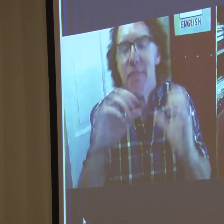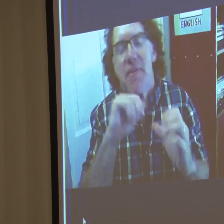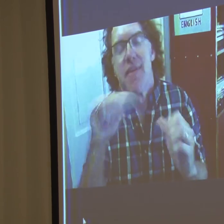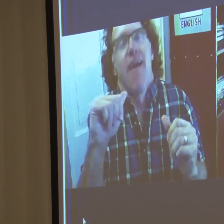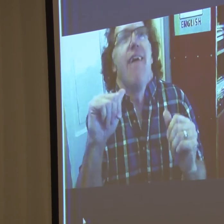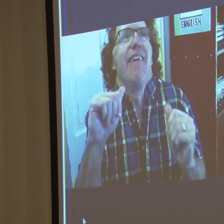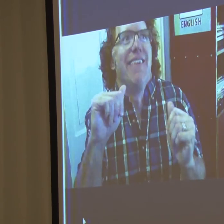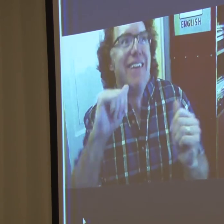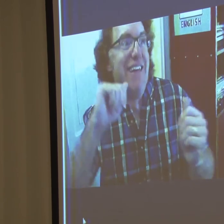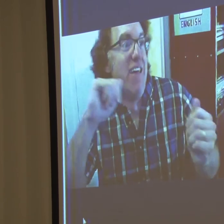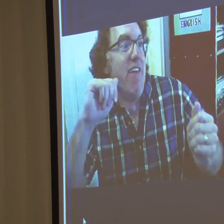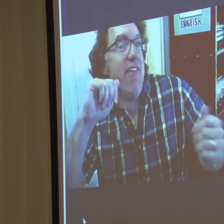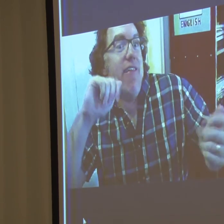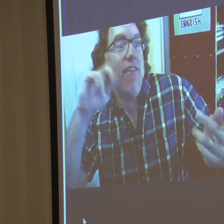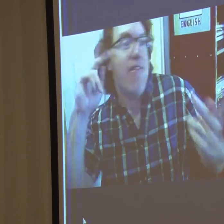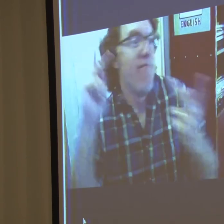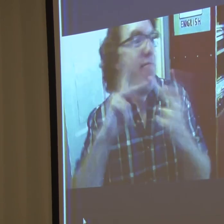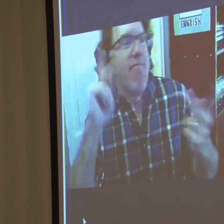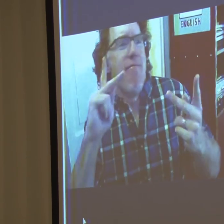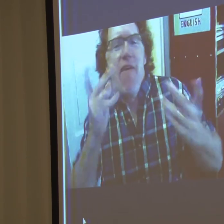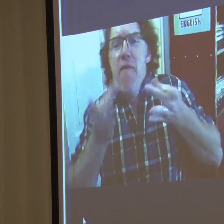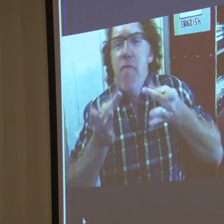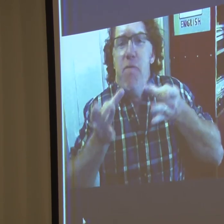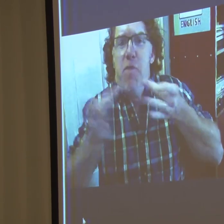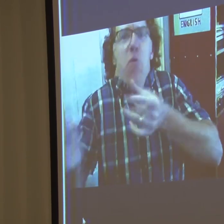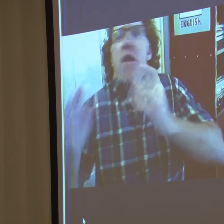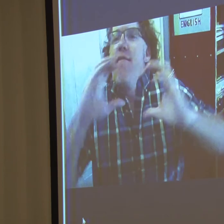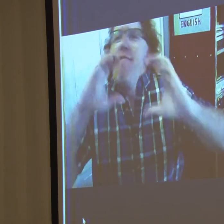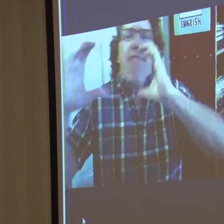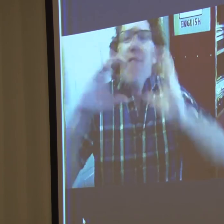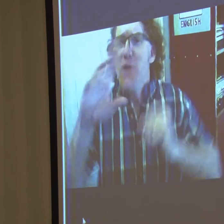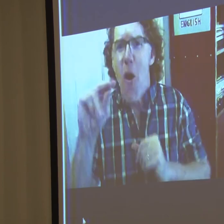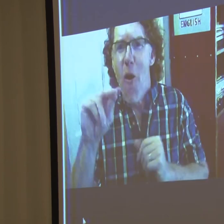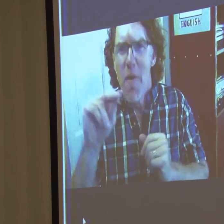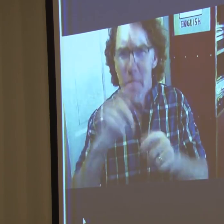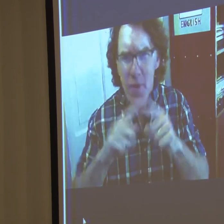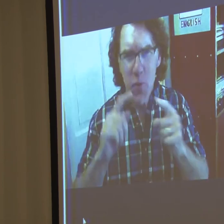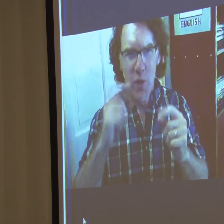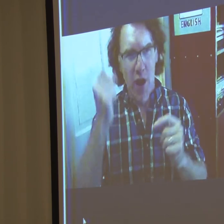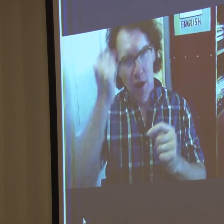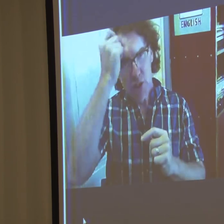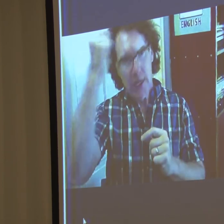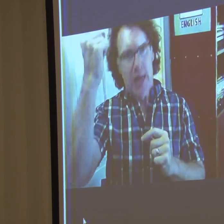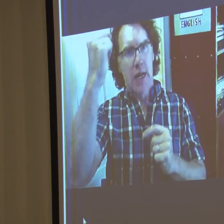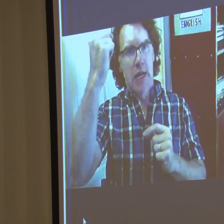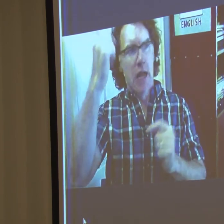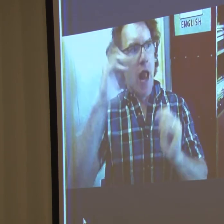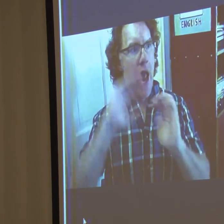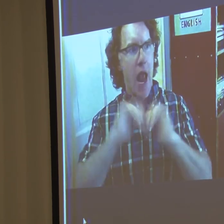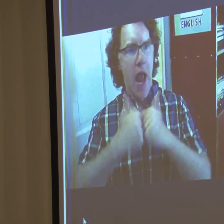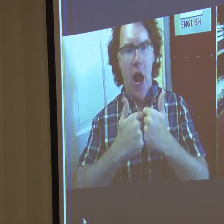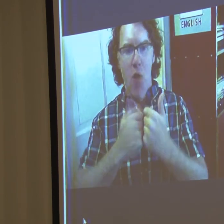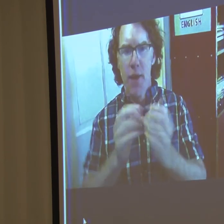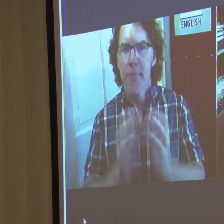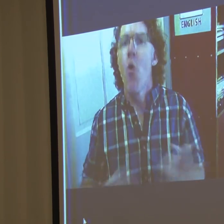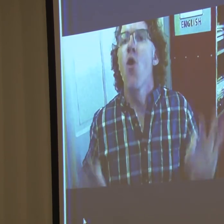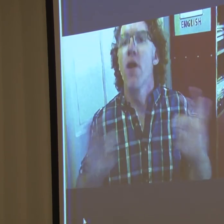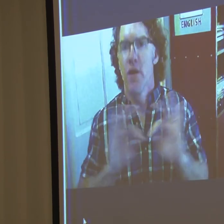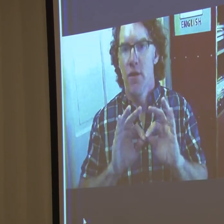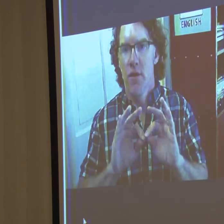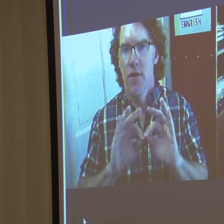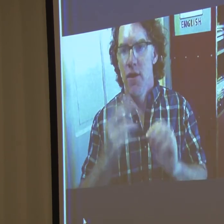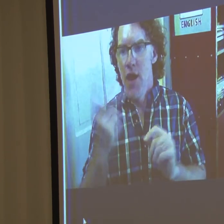own sign language. We're not able to, you know, communicate really effectively. But we can